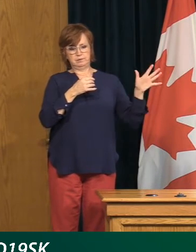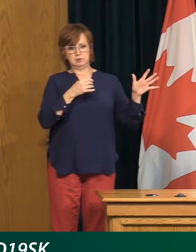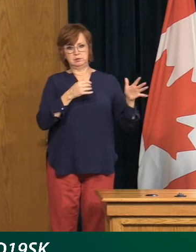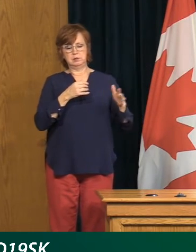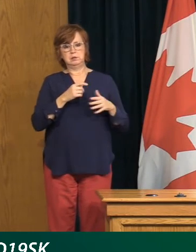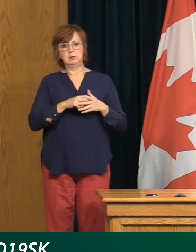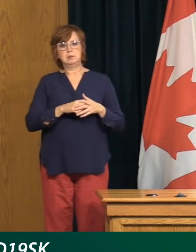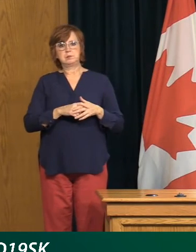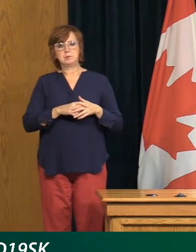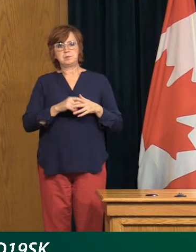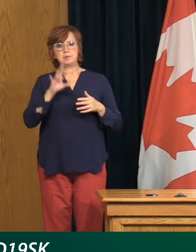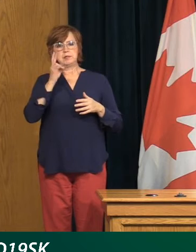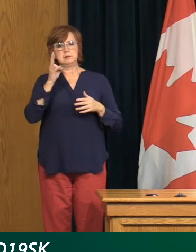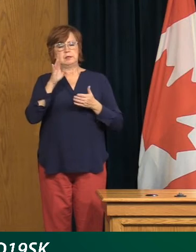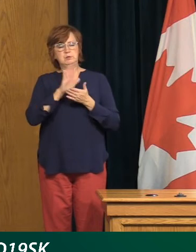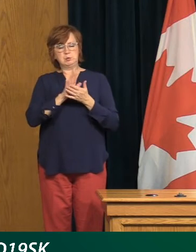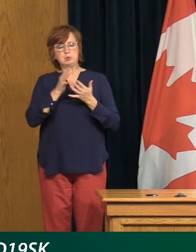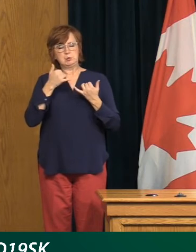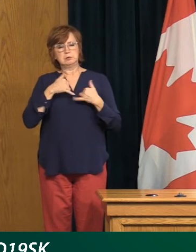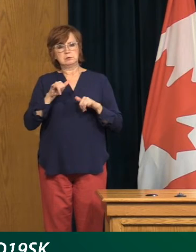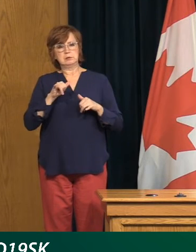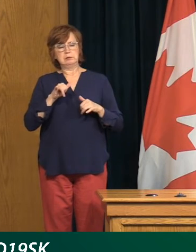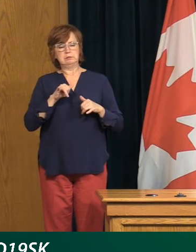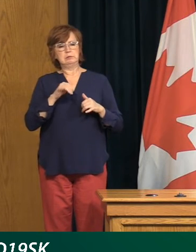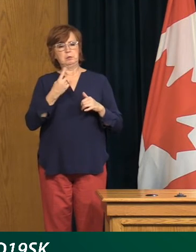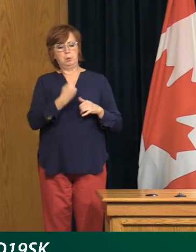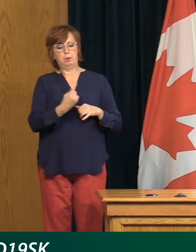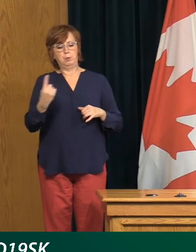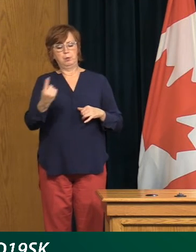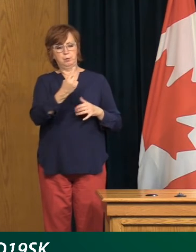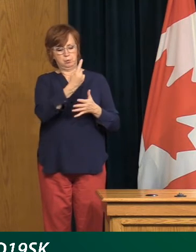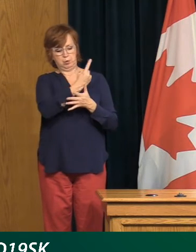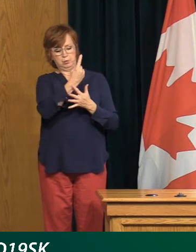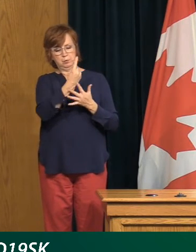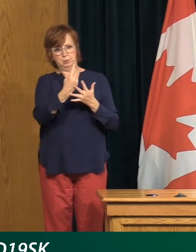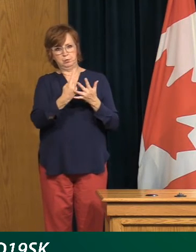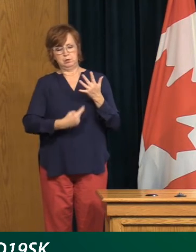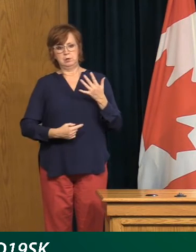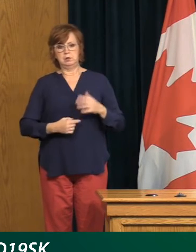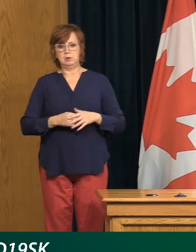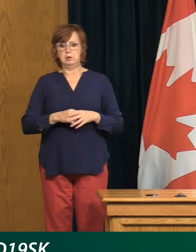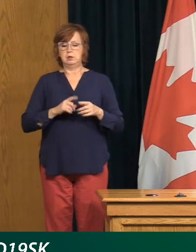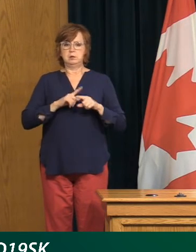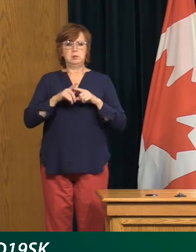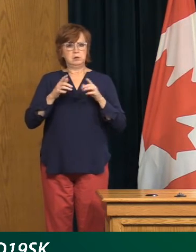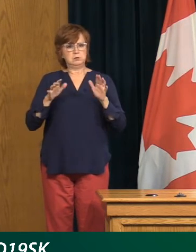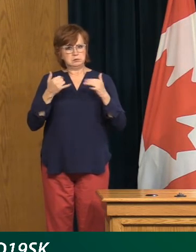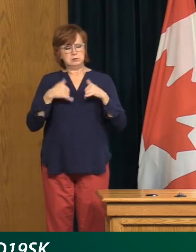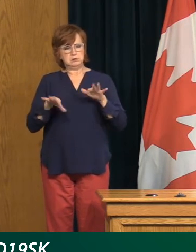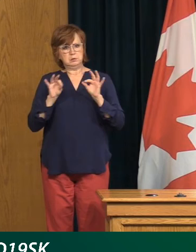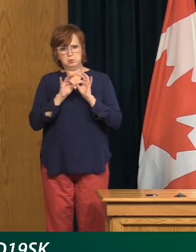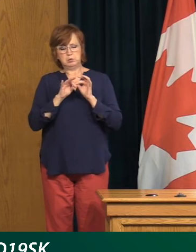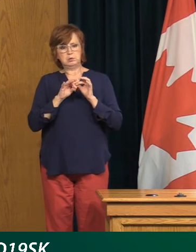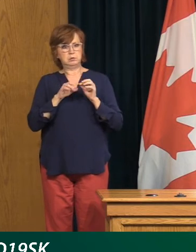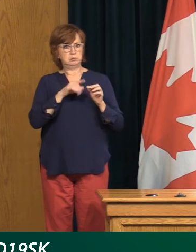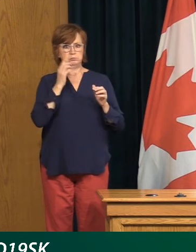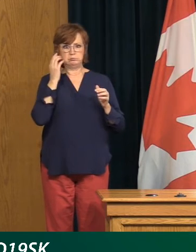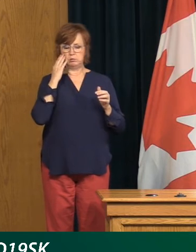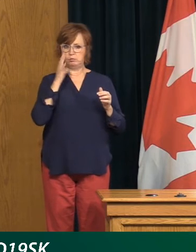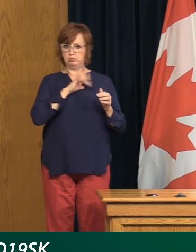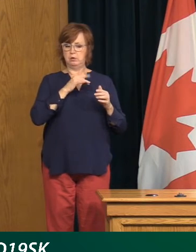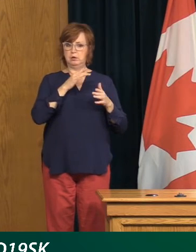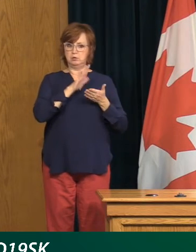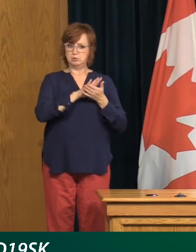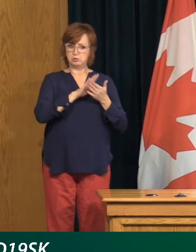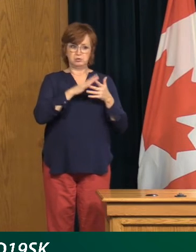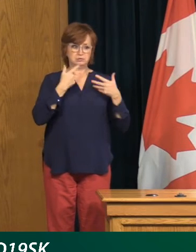layers of protection, know, mask use, staggered start-stop times, staying home if you're unwell, you know, schools have demonstrated that you can